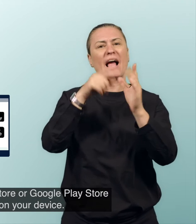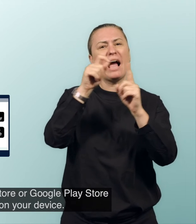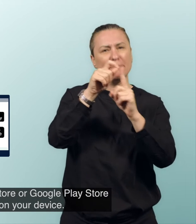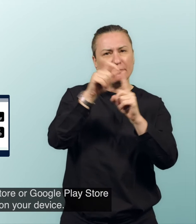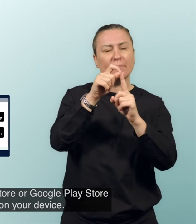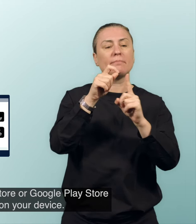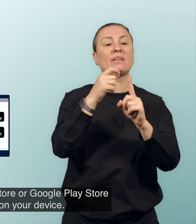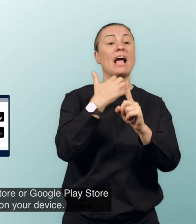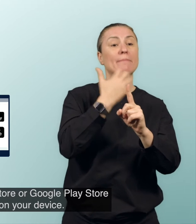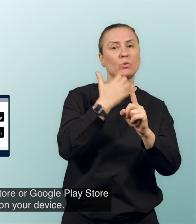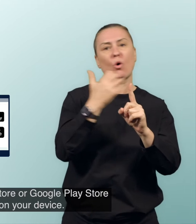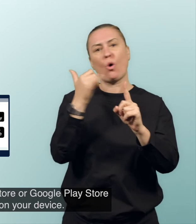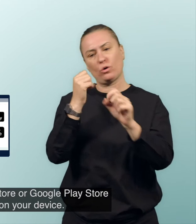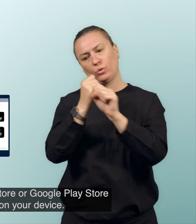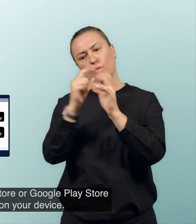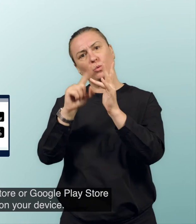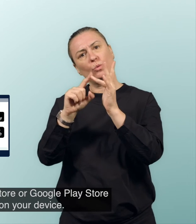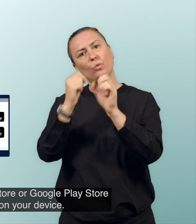Store and download it on your device.